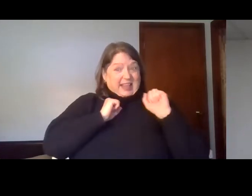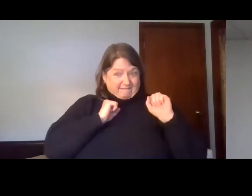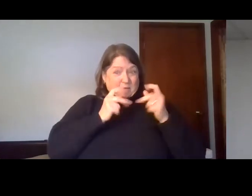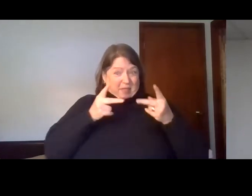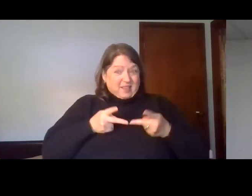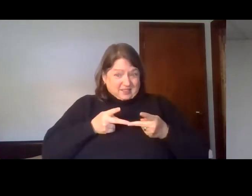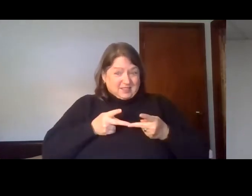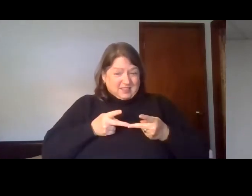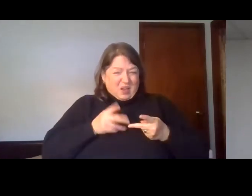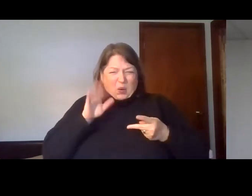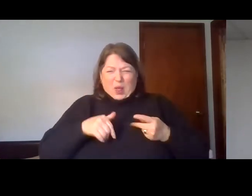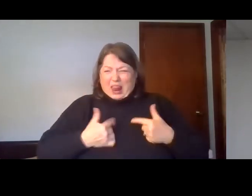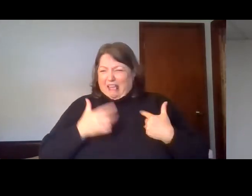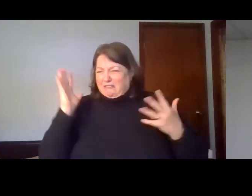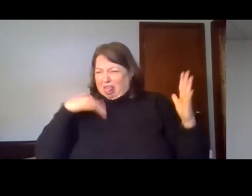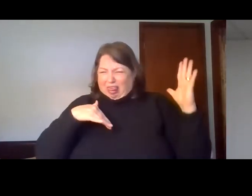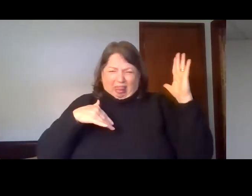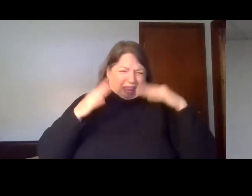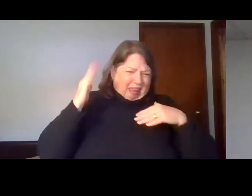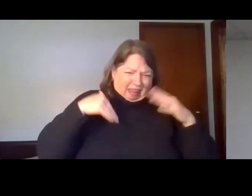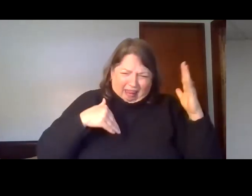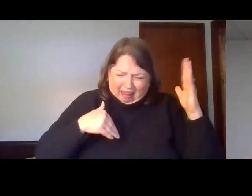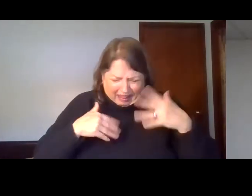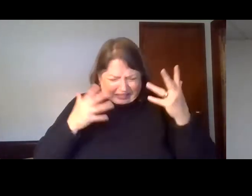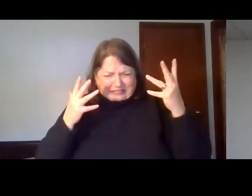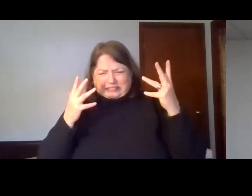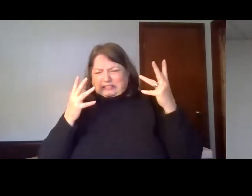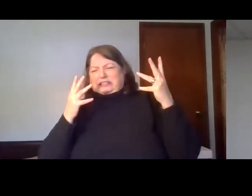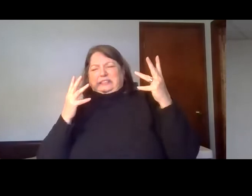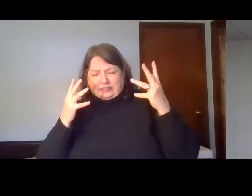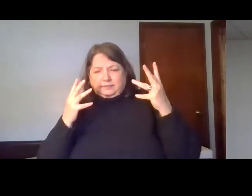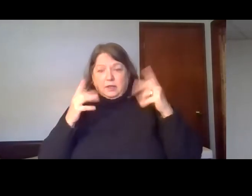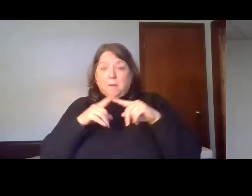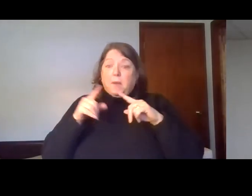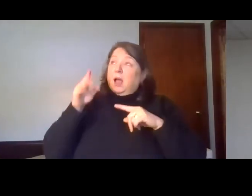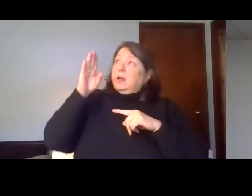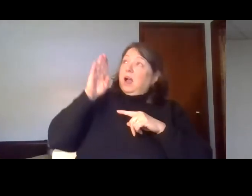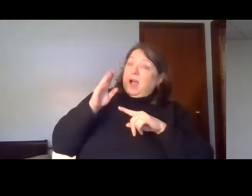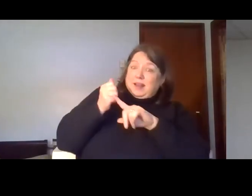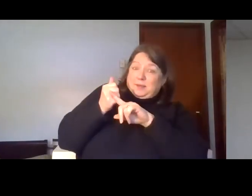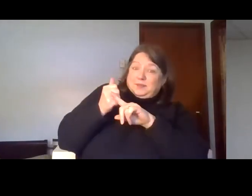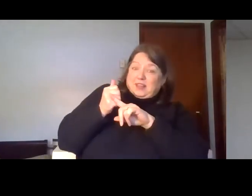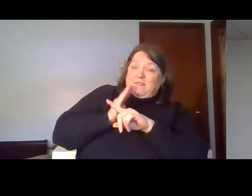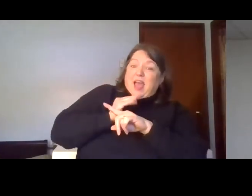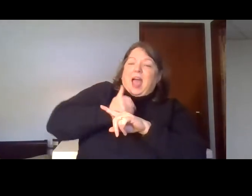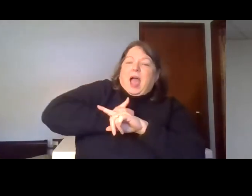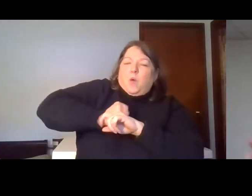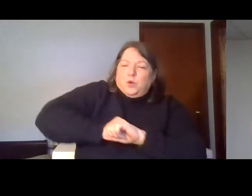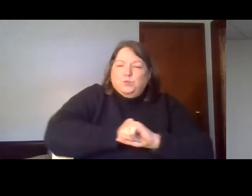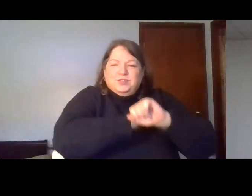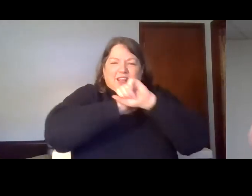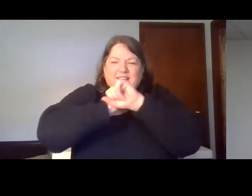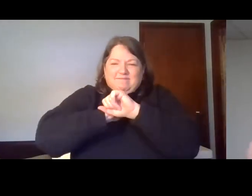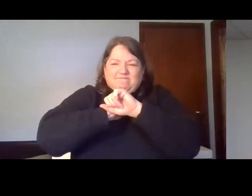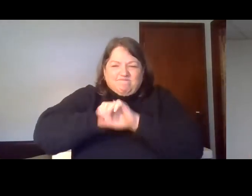storms of life. And by the way, the fortress is God himself. The Lord is our refuge. And so